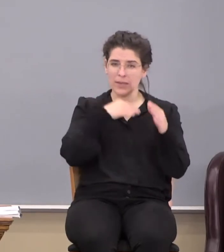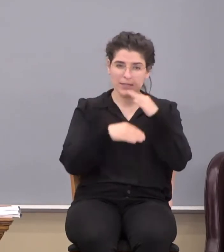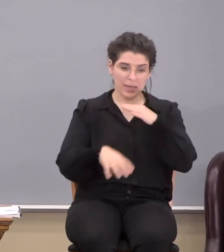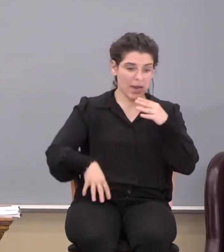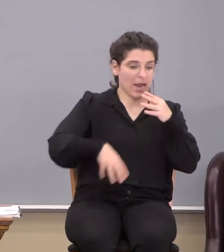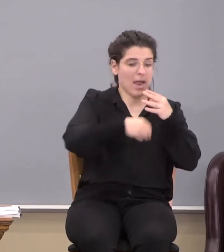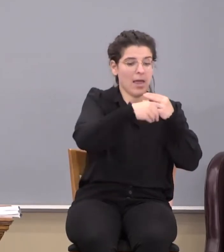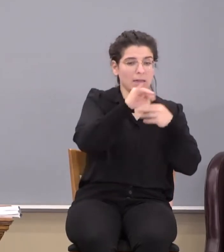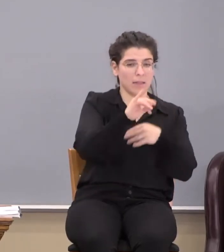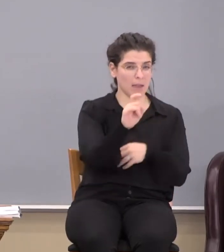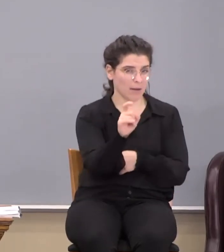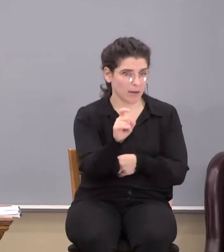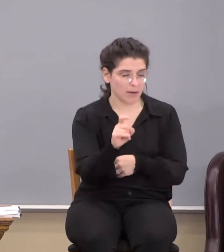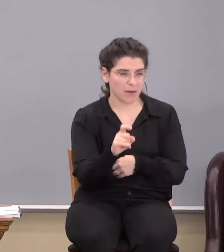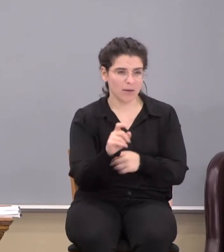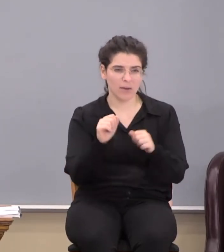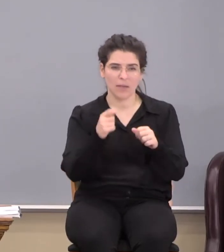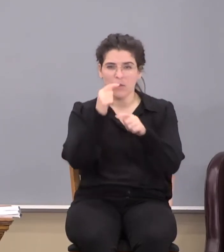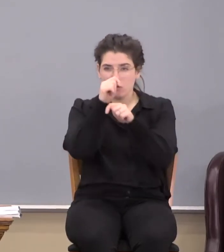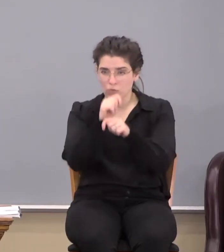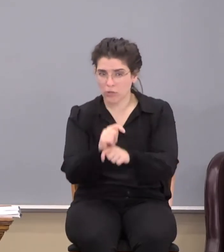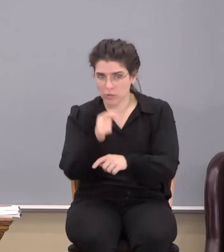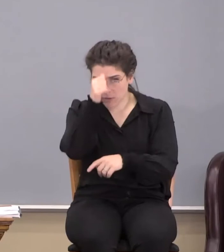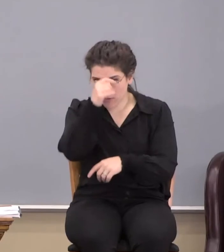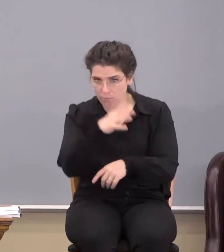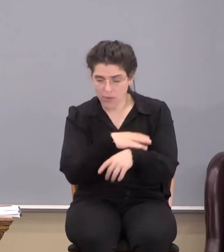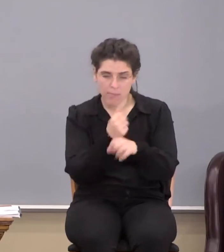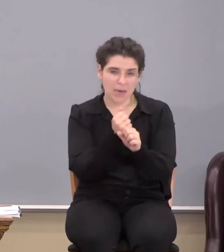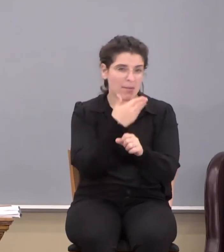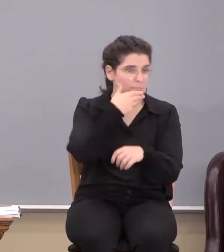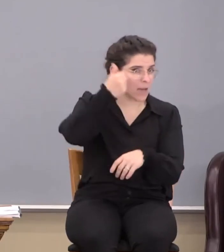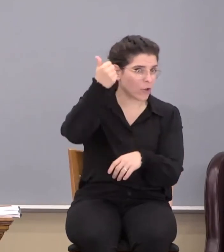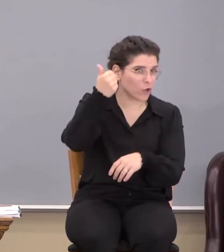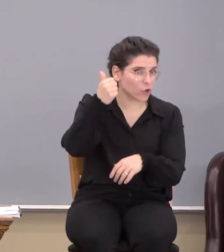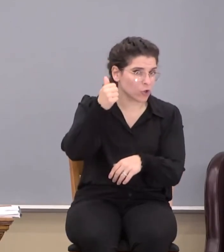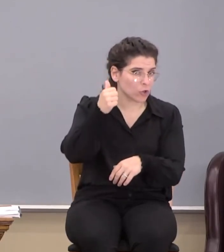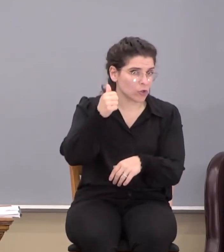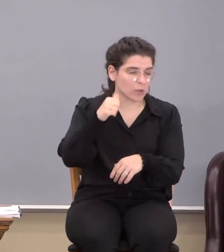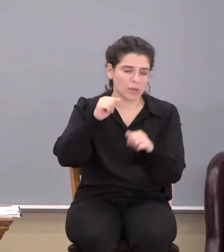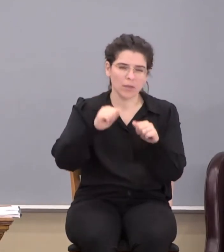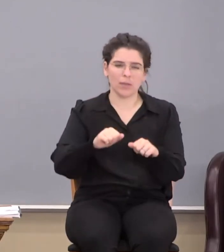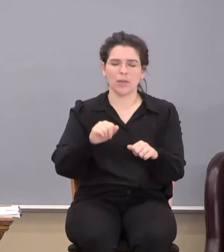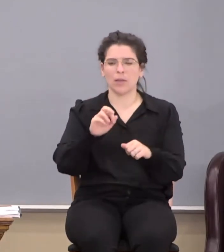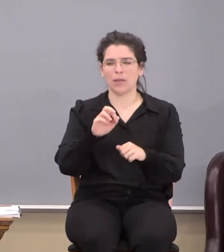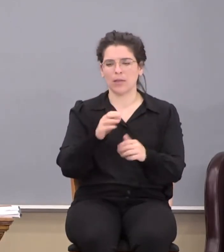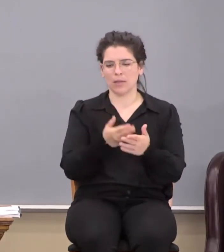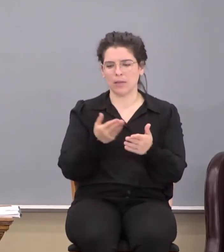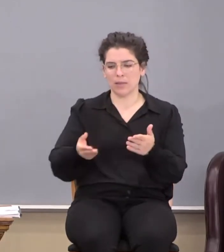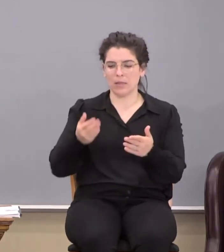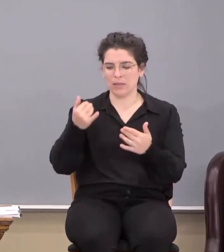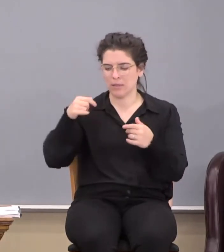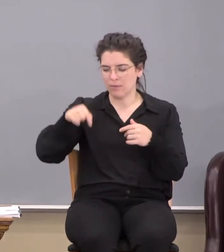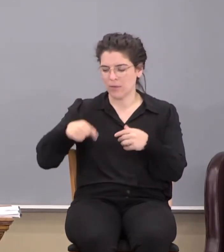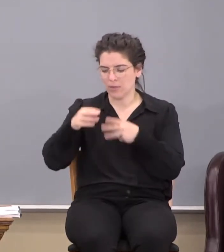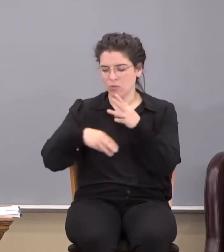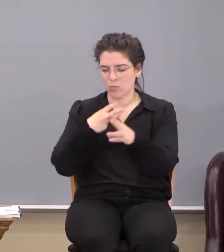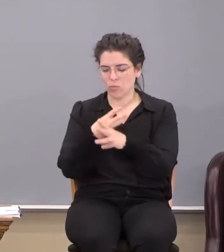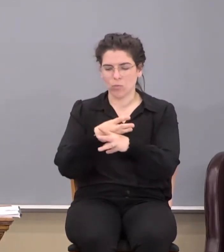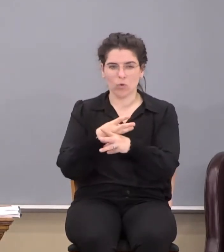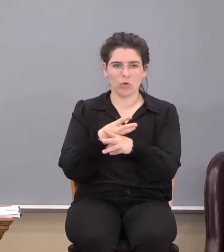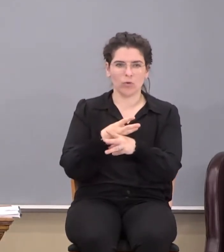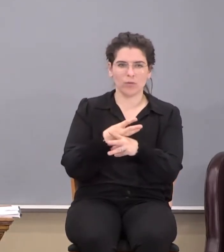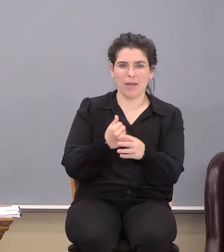add to that? Can the tradition of men make it better? Can the rudiments of the world make up for what I'm lacking?